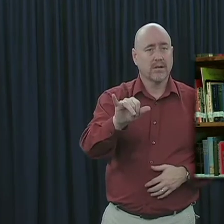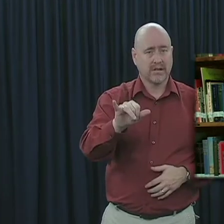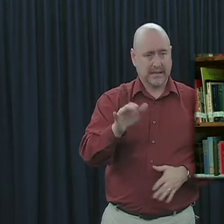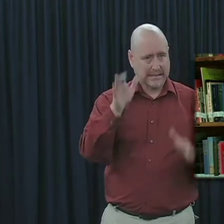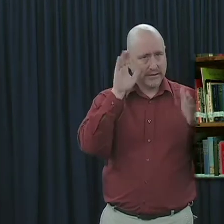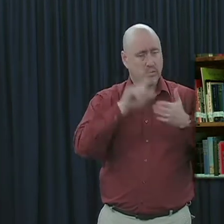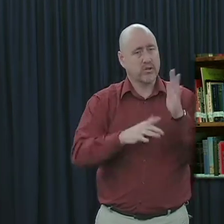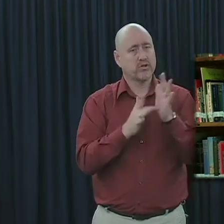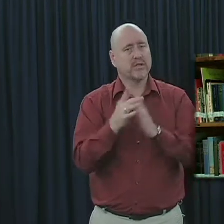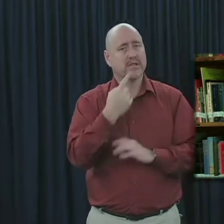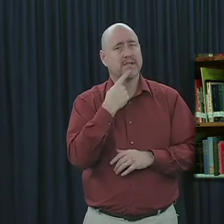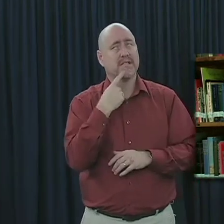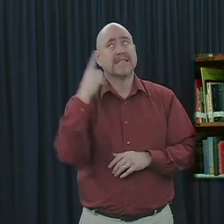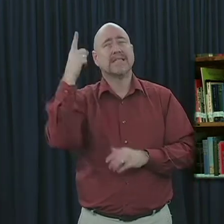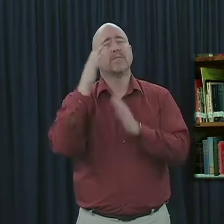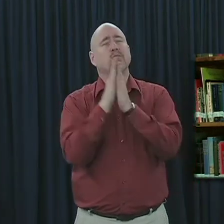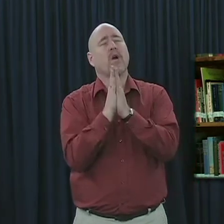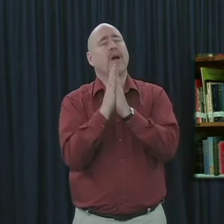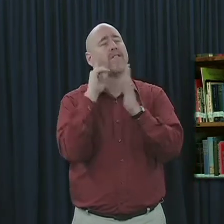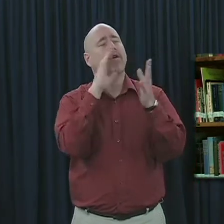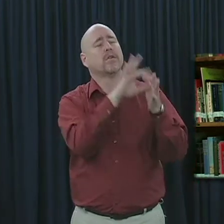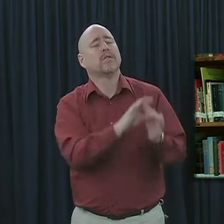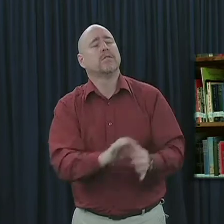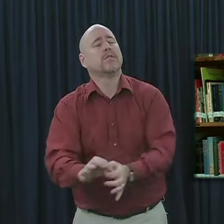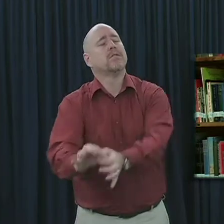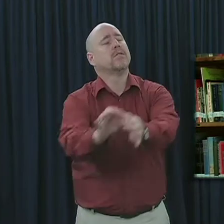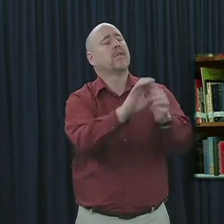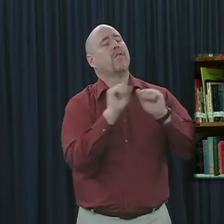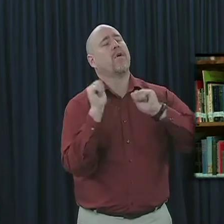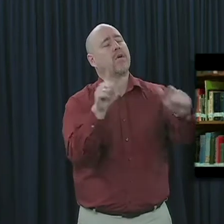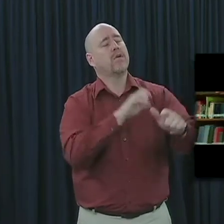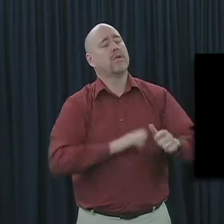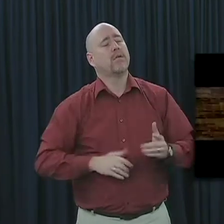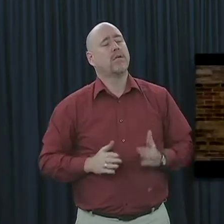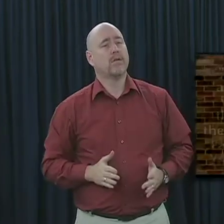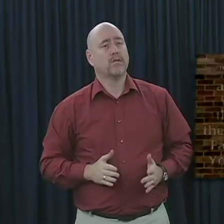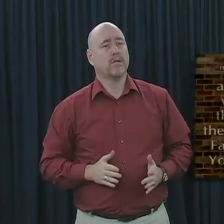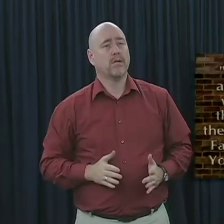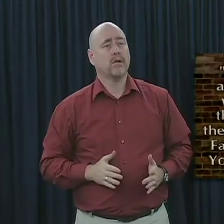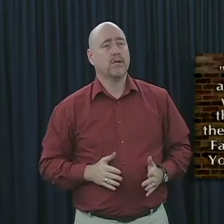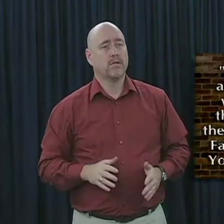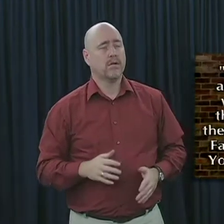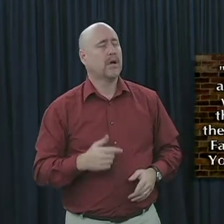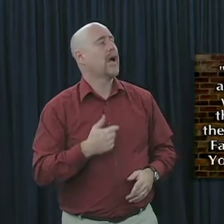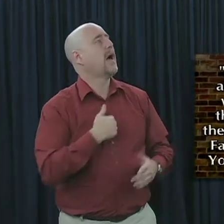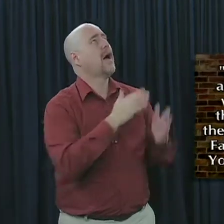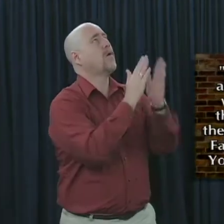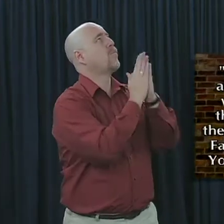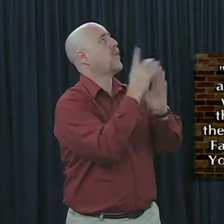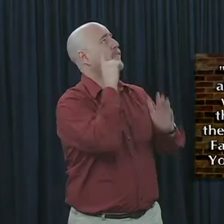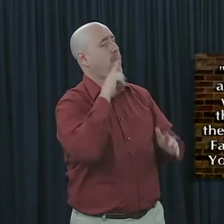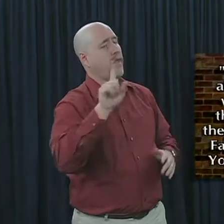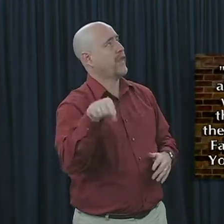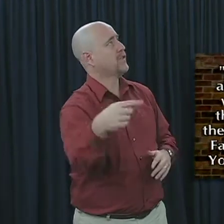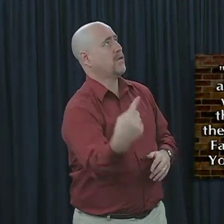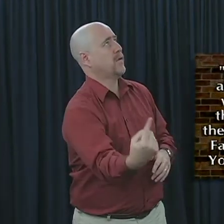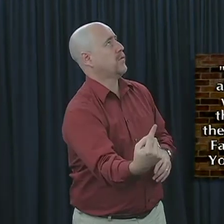now to Jesus as he prayed for the unity of all believers. I do not pray for these alone,